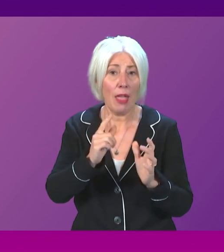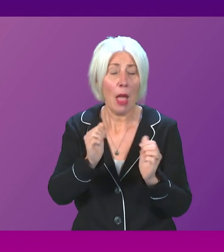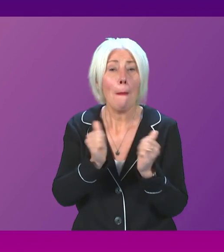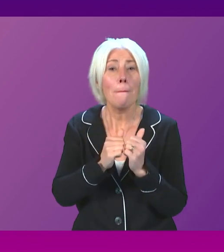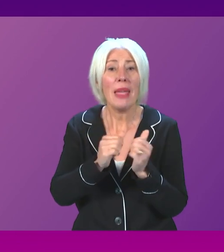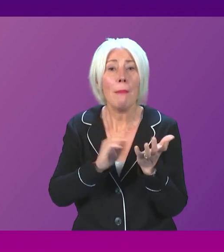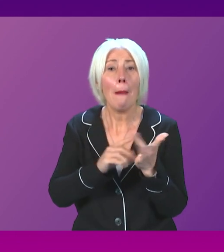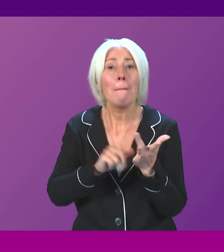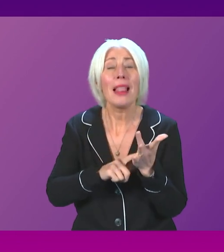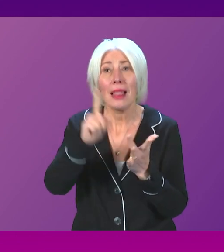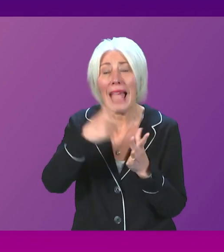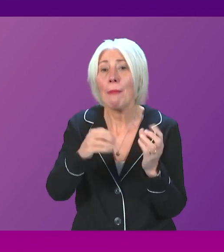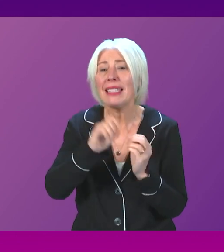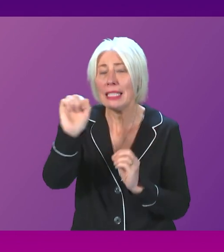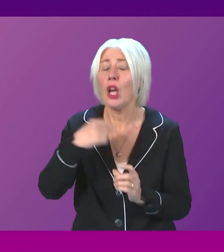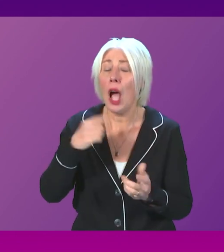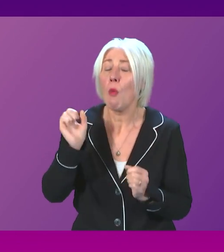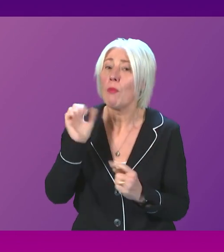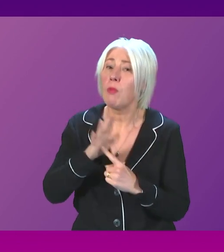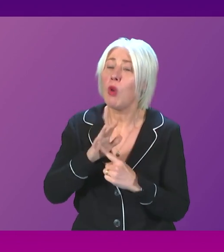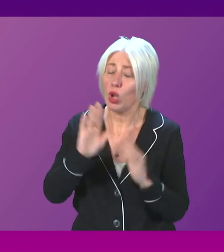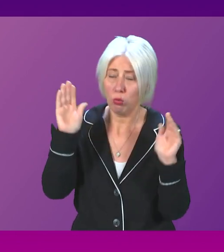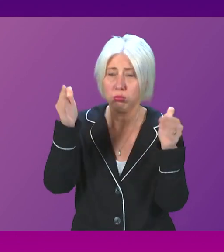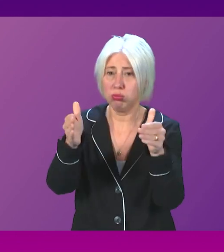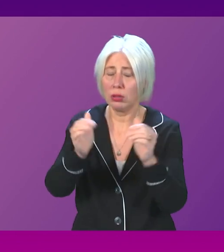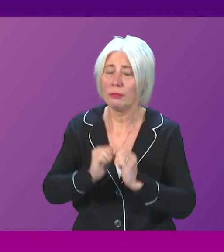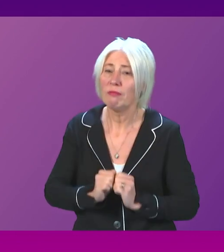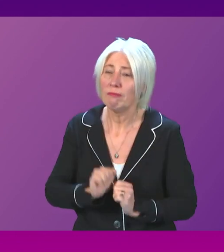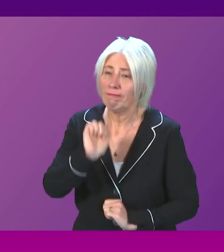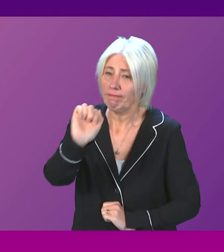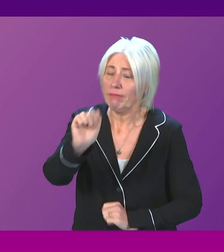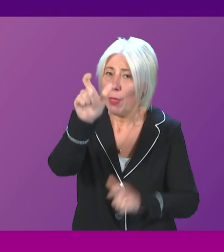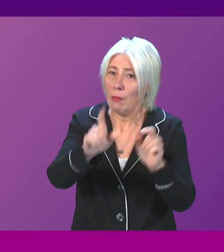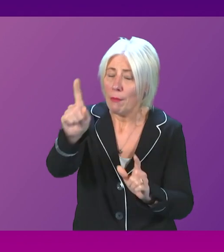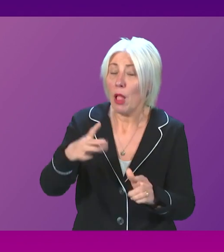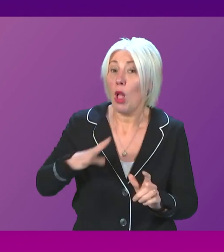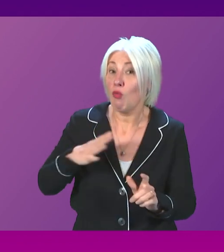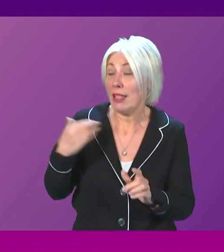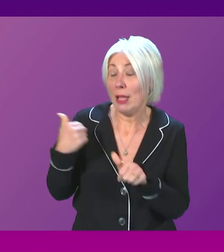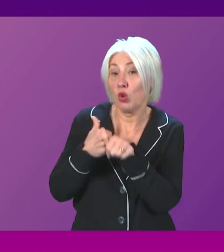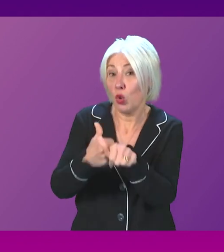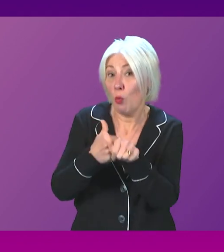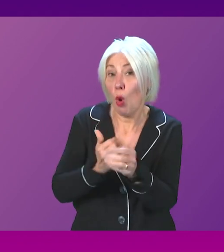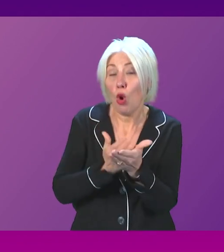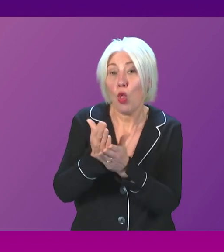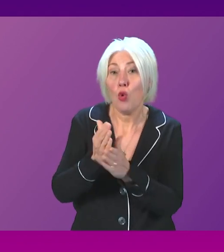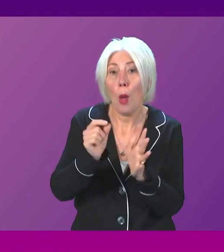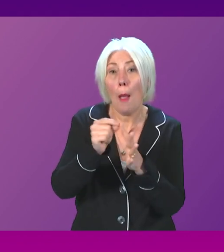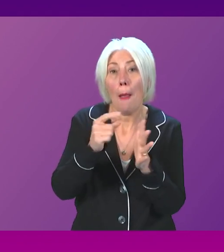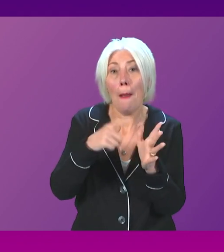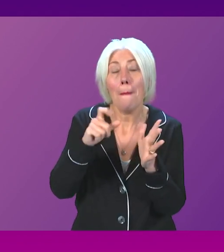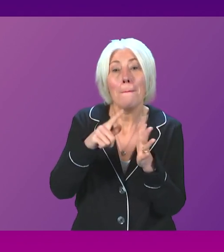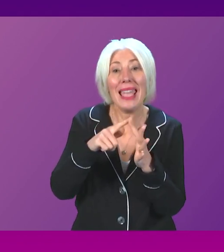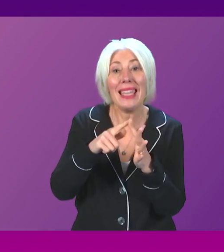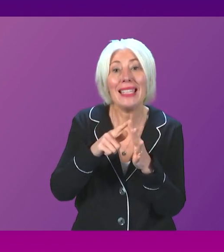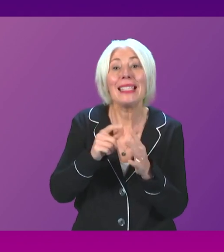and those affected are our immediate priority. They are, of course, already receiving support through our PACE initiative. partner